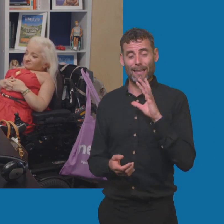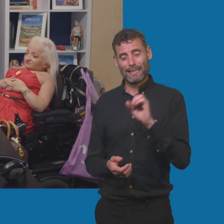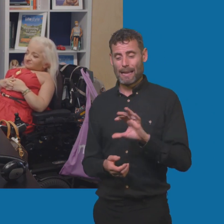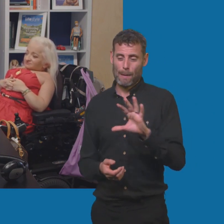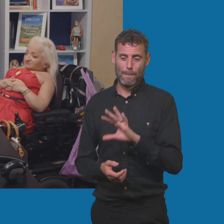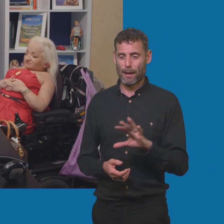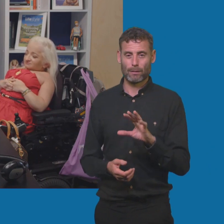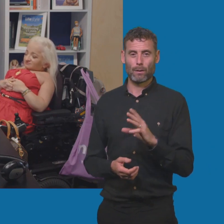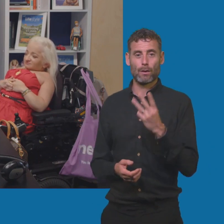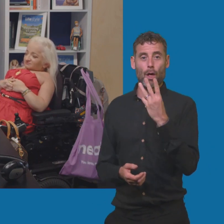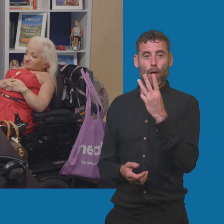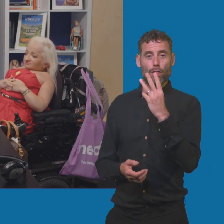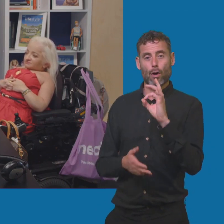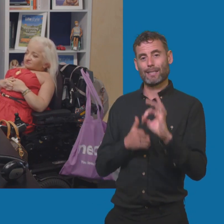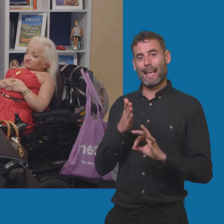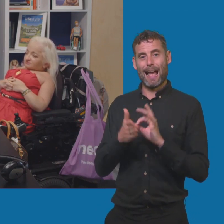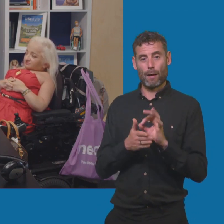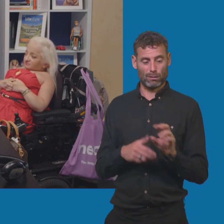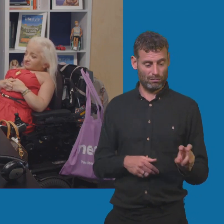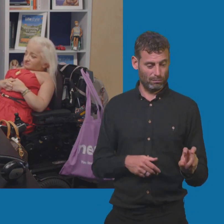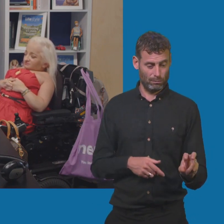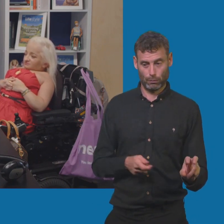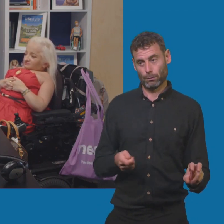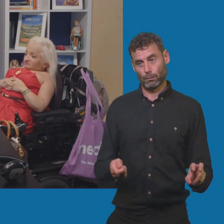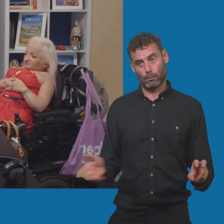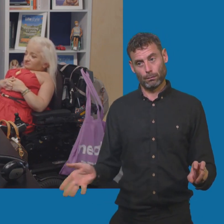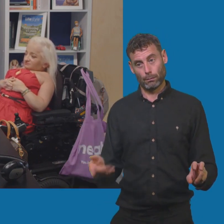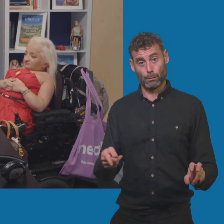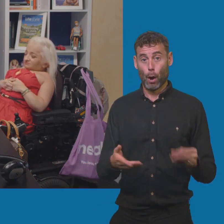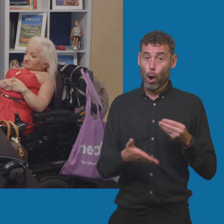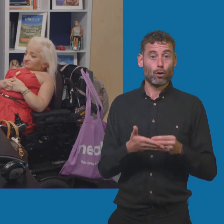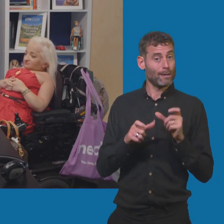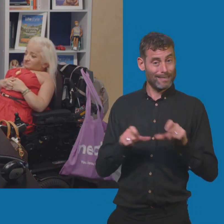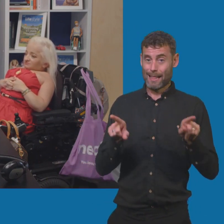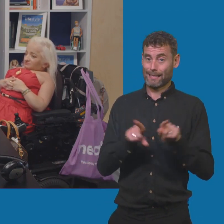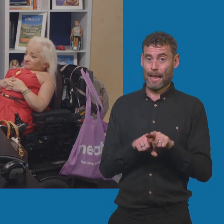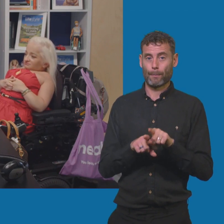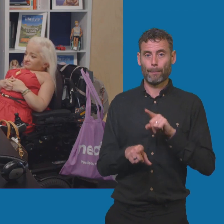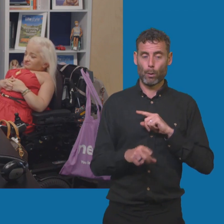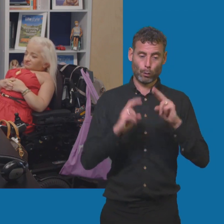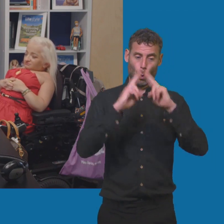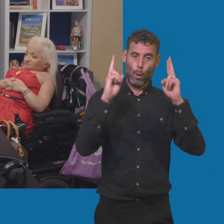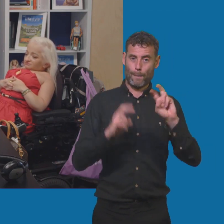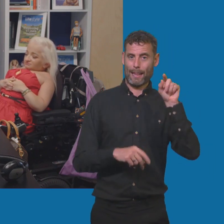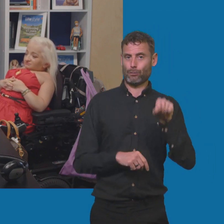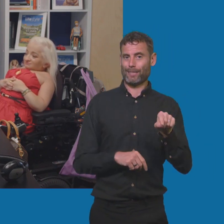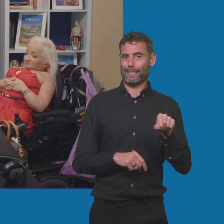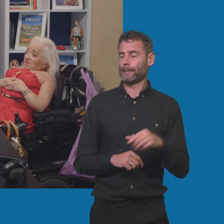but you're looking at about 30 hours for like a kind of average size electric car the cost be the same? Yeah, it's still coming from your home electric. Same thing, yeah. Anyway, getting back to